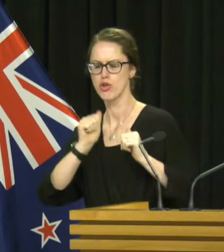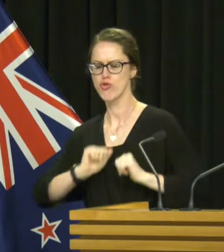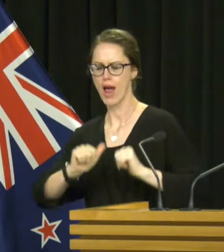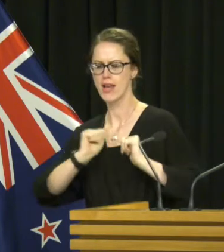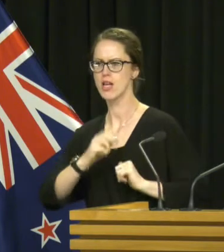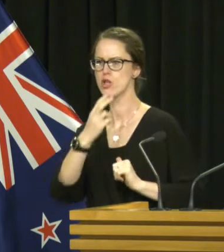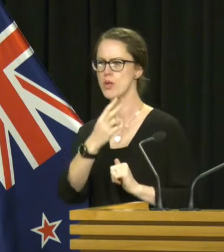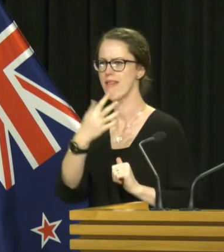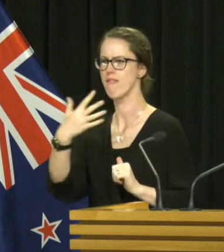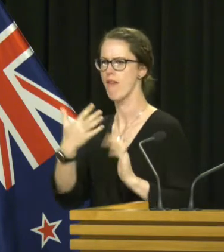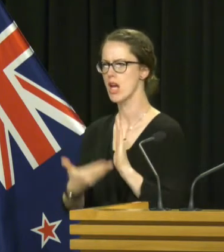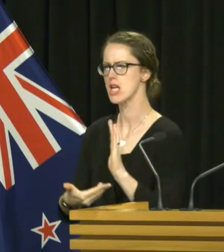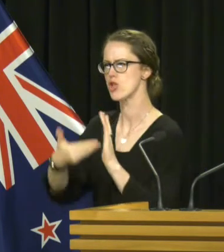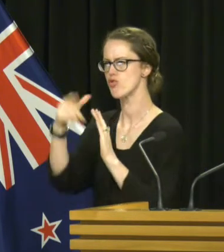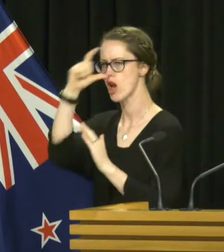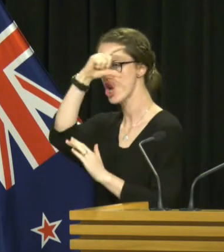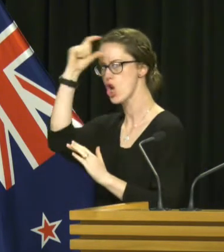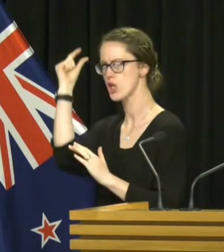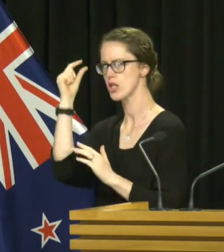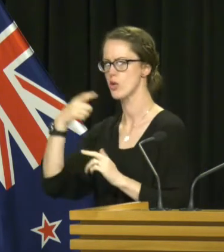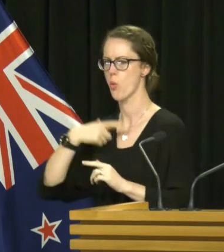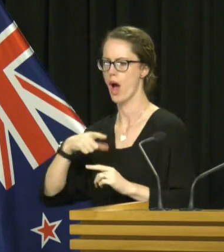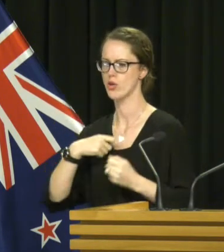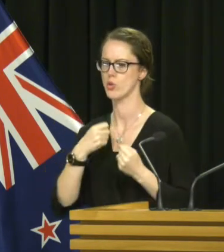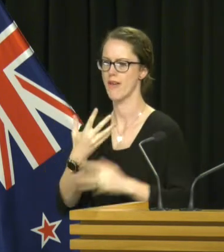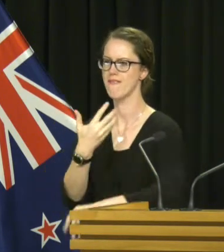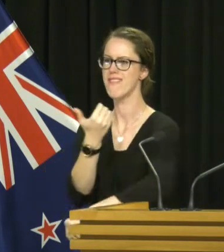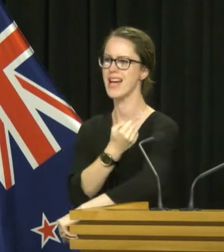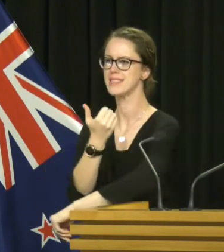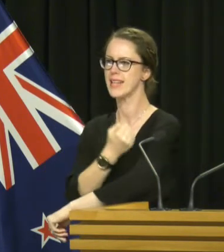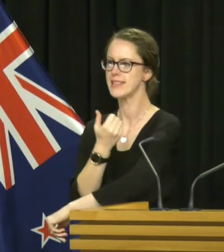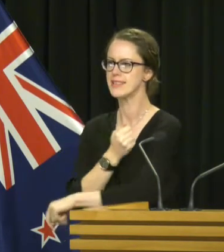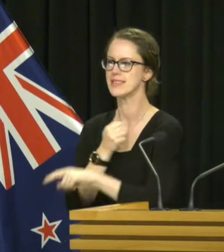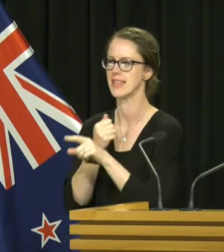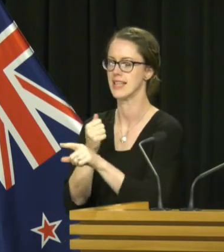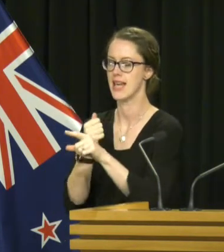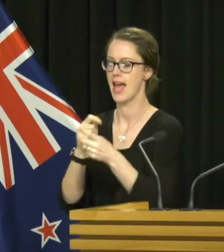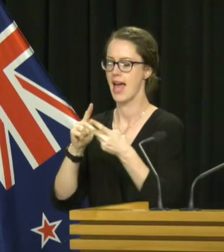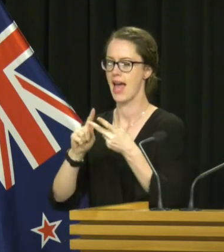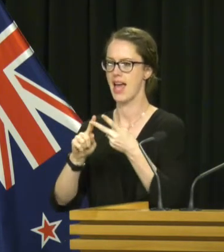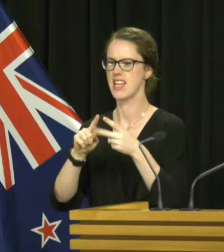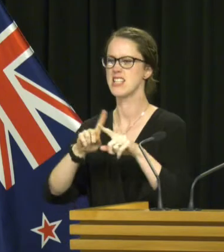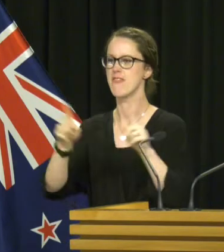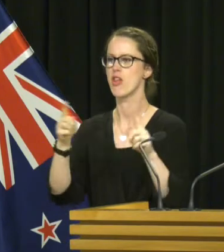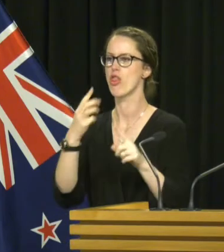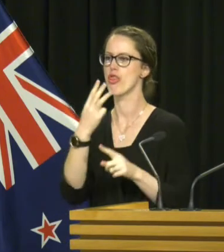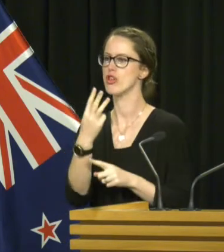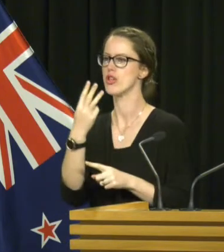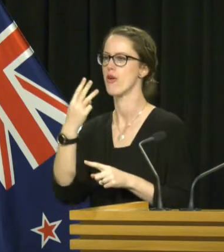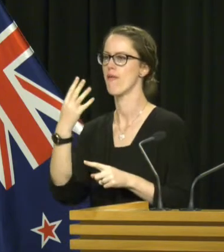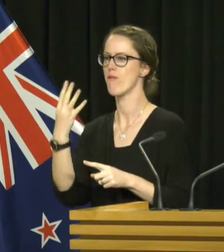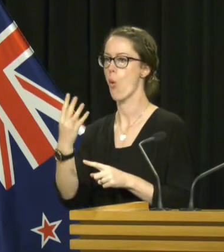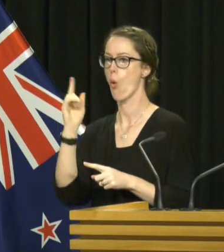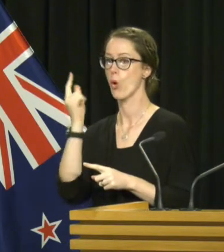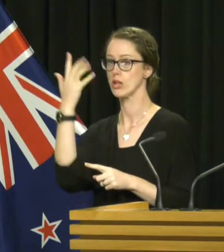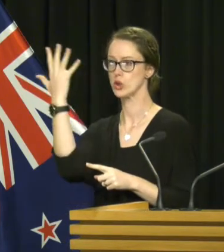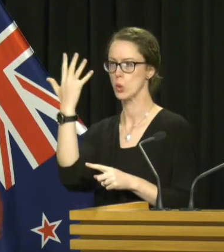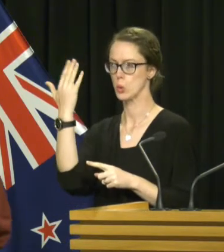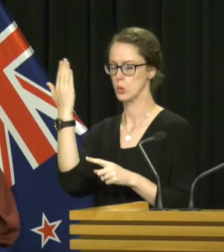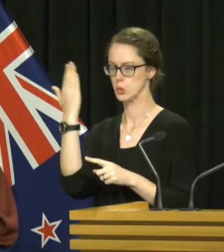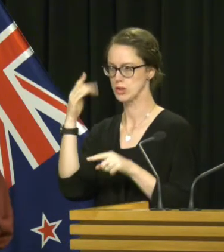25 additional nurses to administer vaccines in 34 Auckland schools.